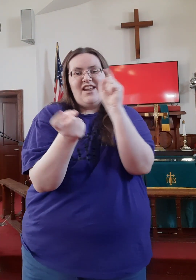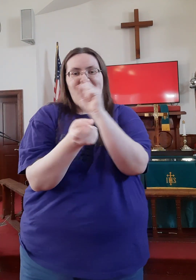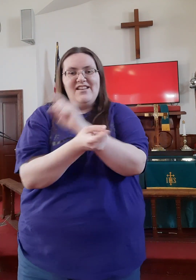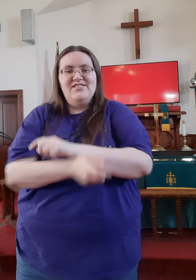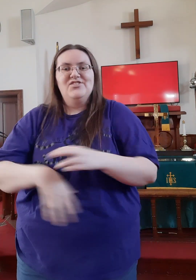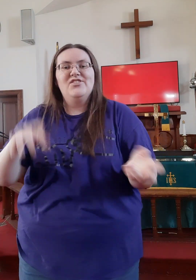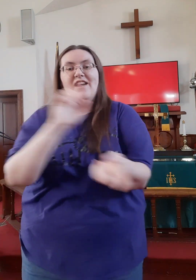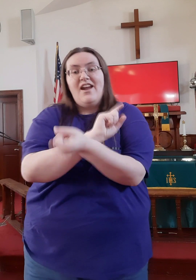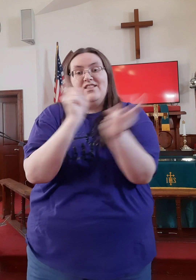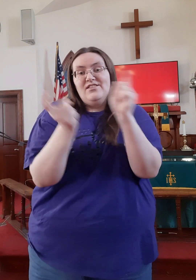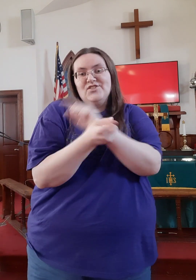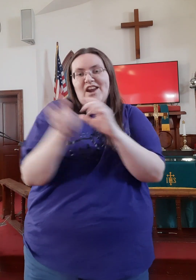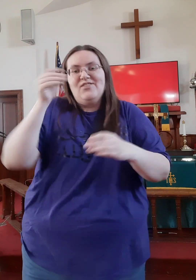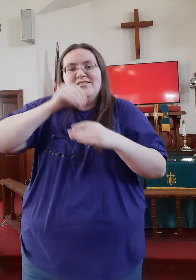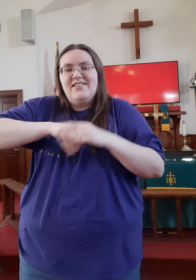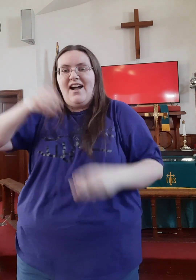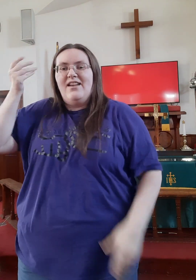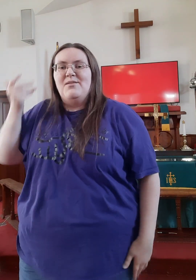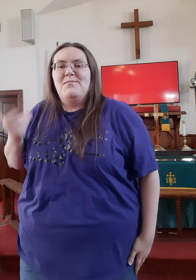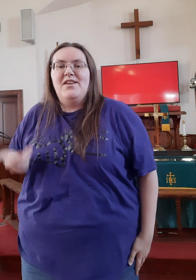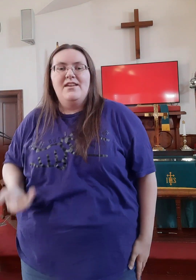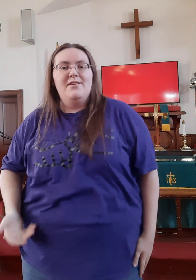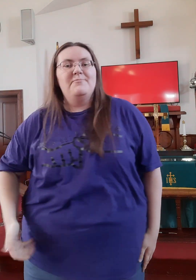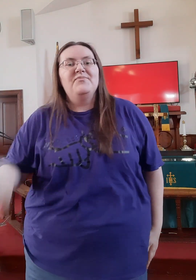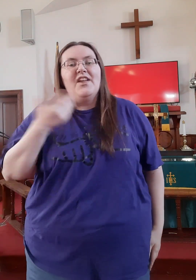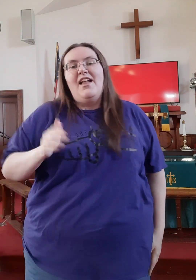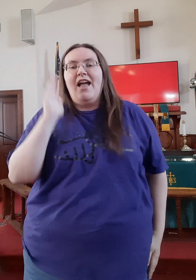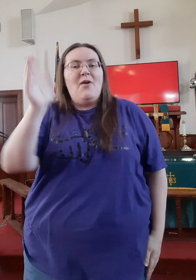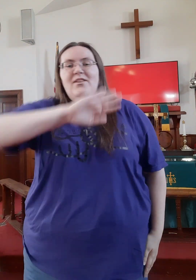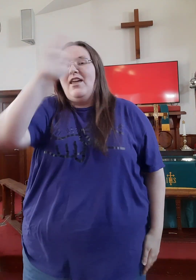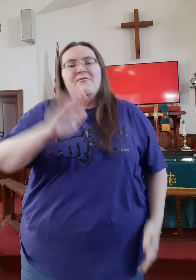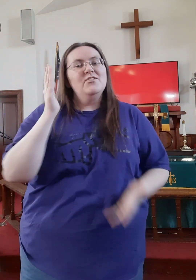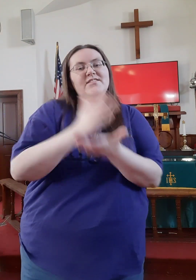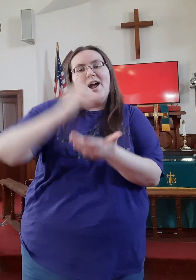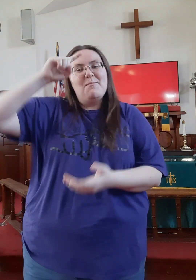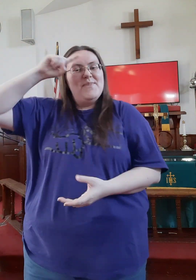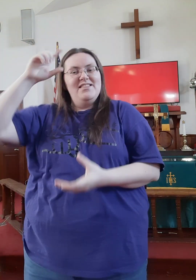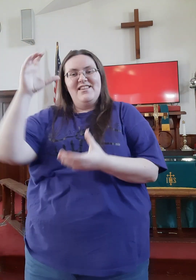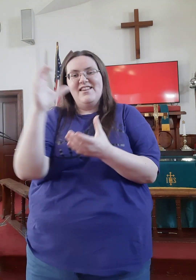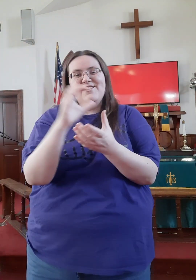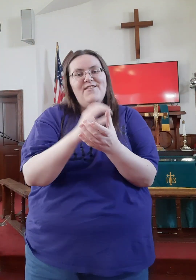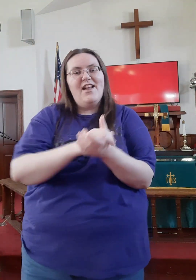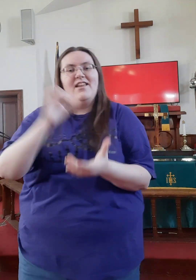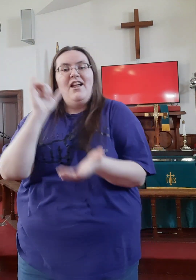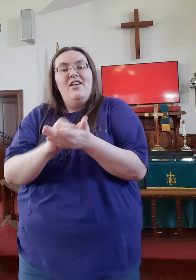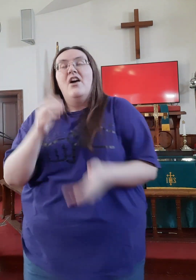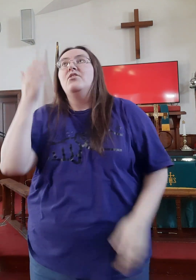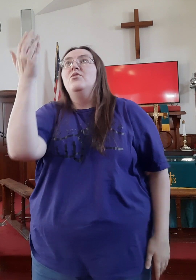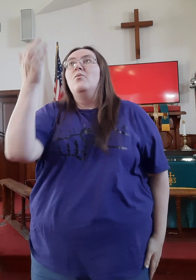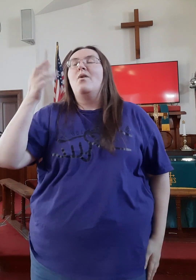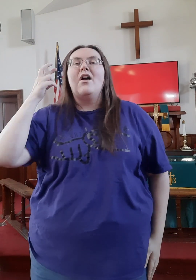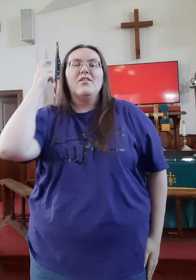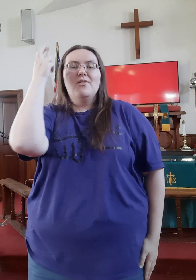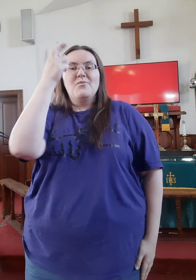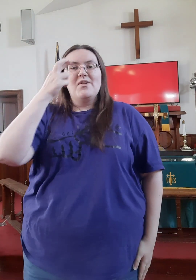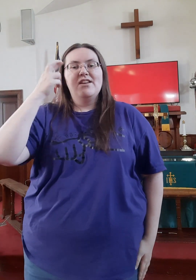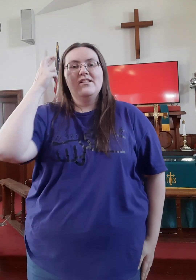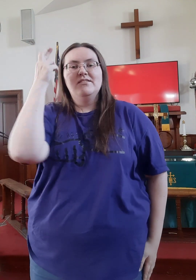inside of me And I will never stop believing That you are the reason